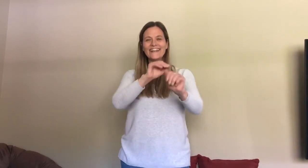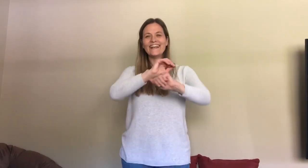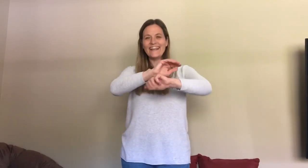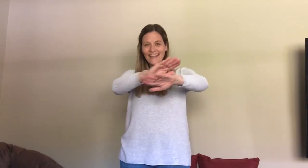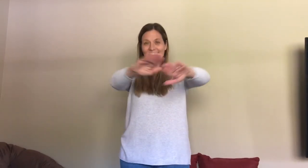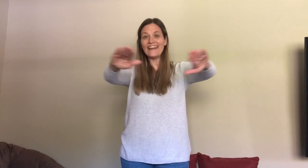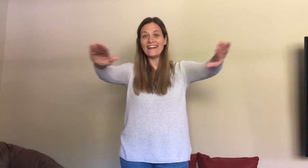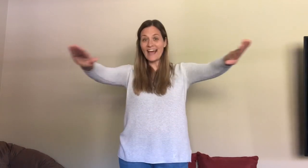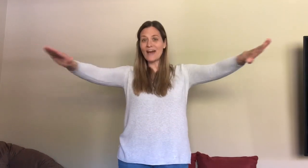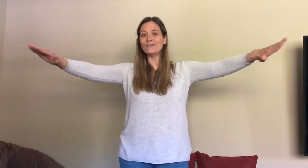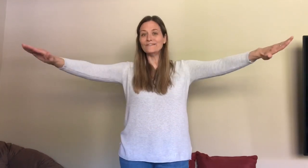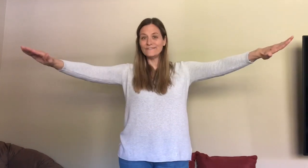and out.